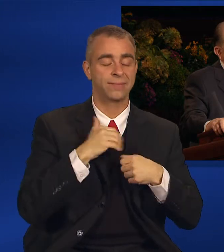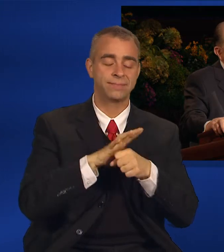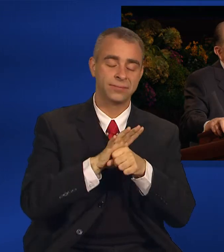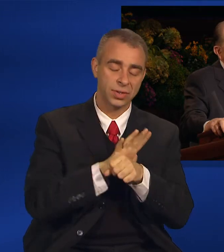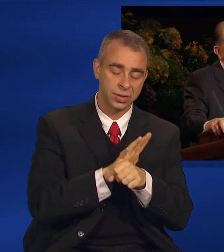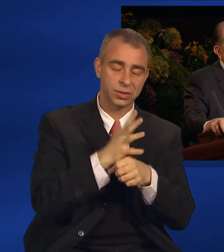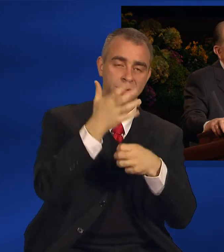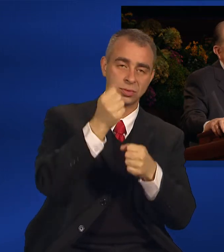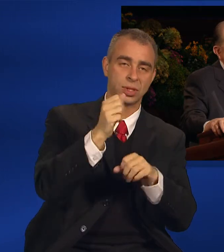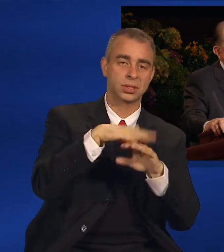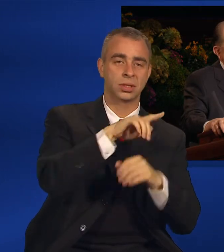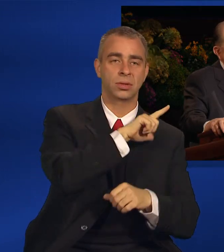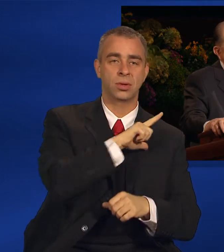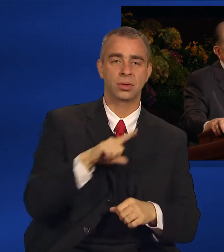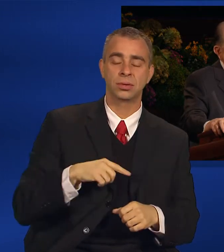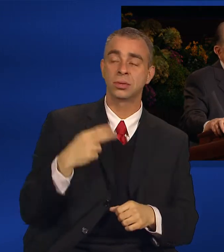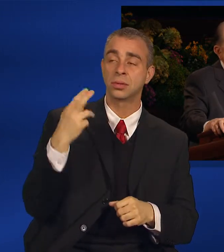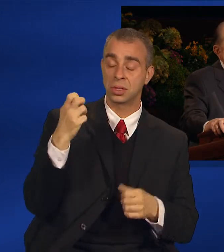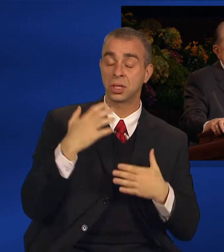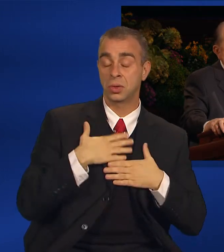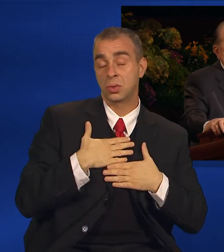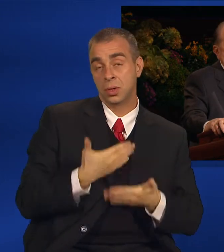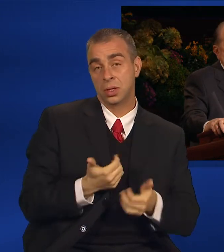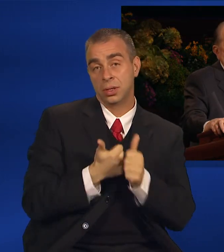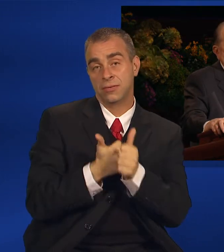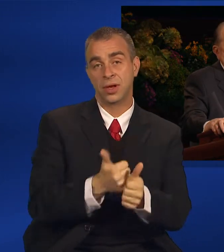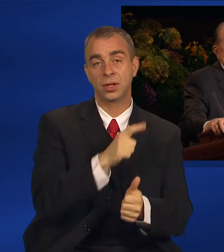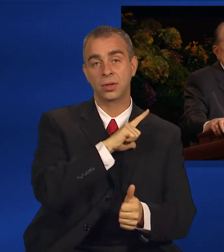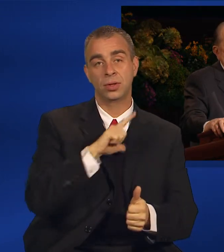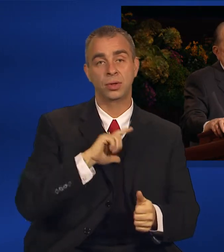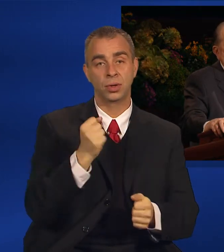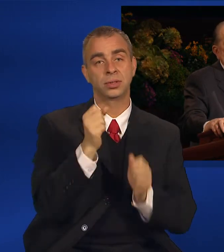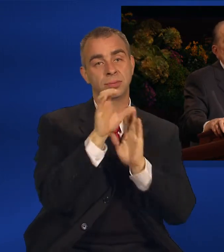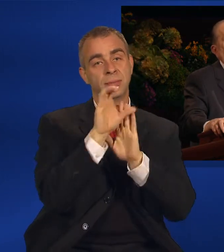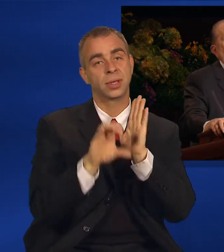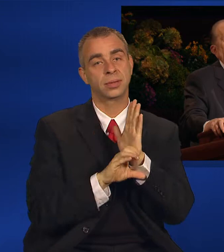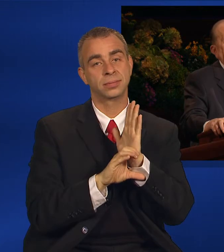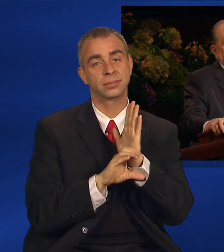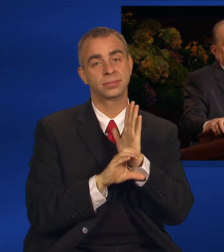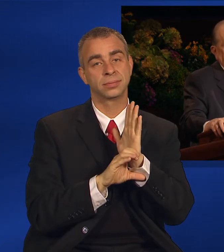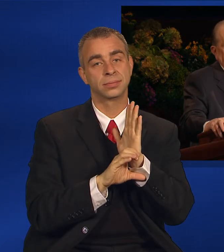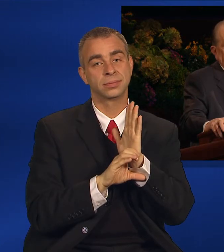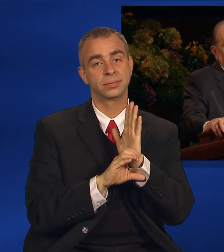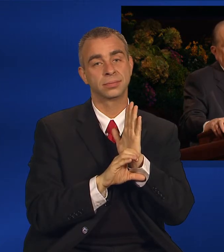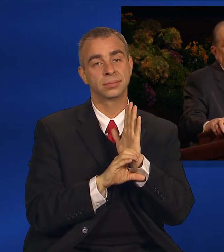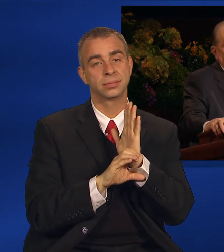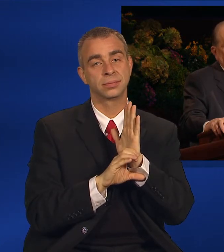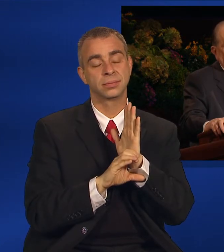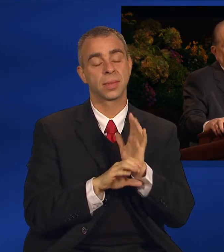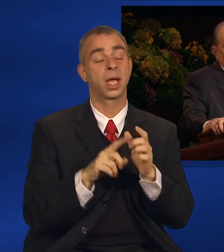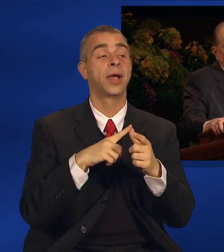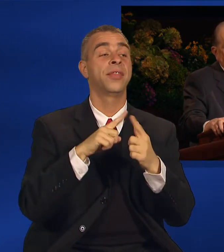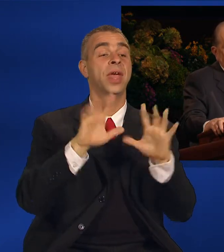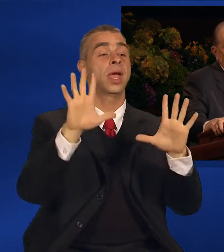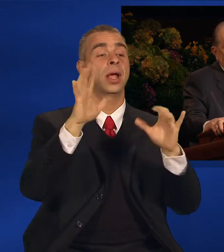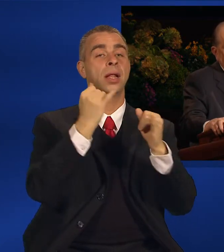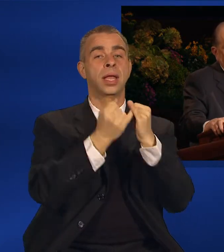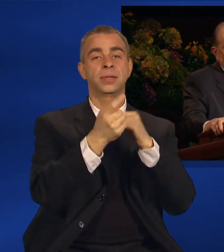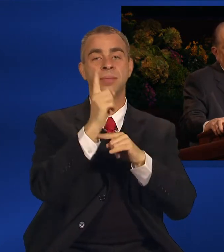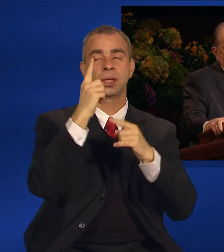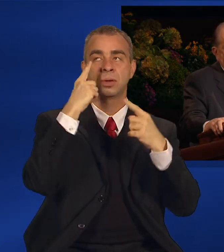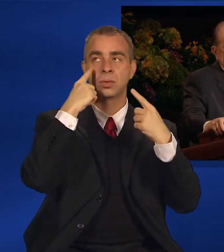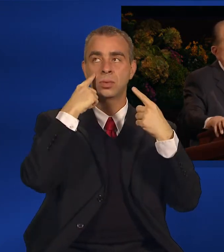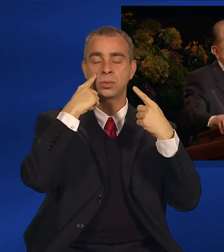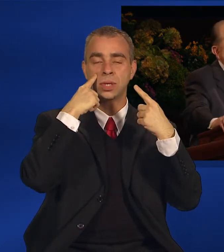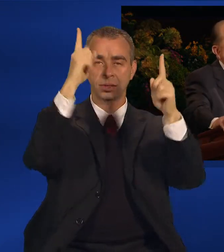he responded to the Lord's command. How glorious was the pronouncement,